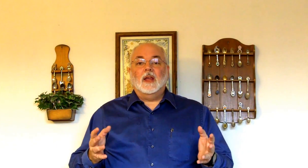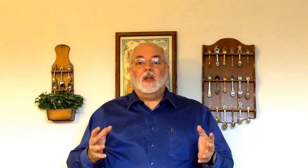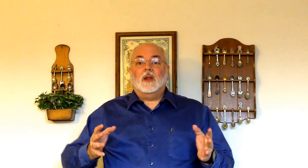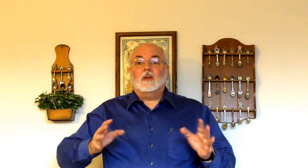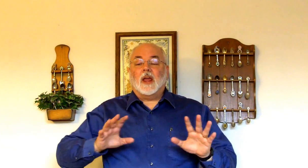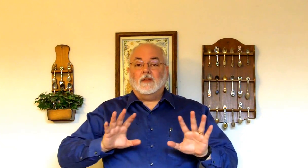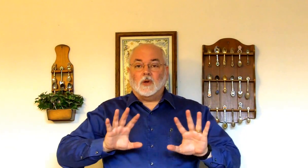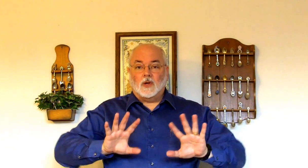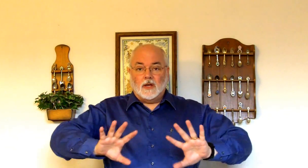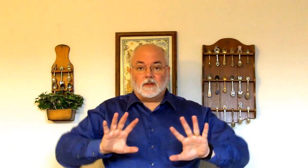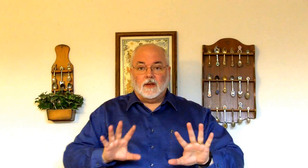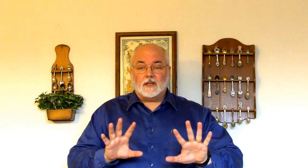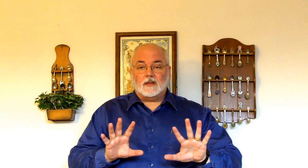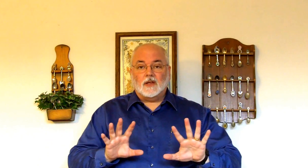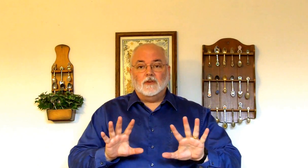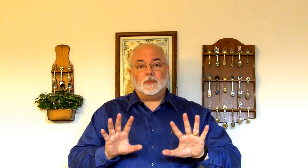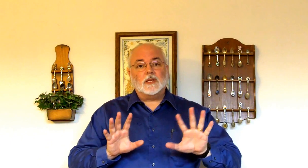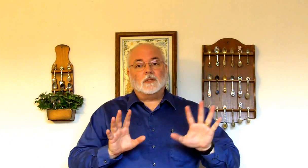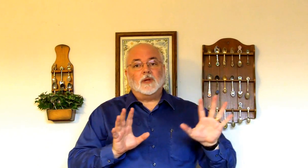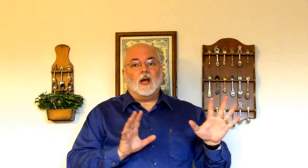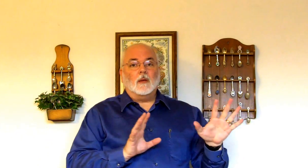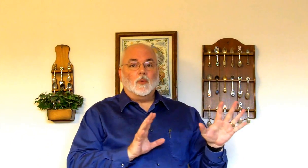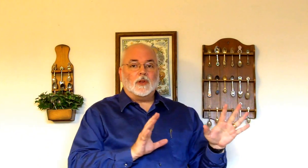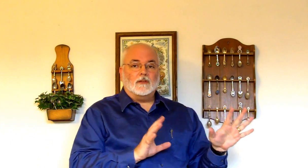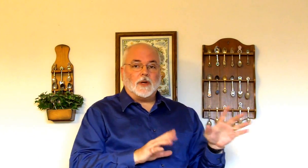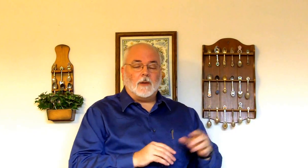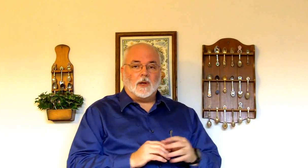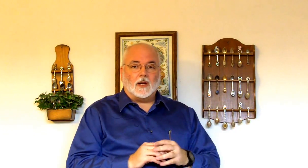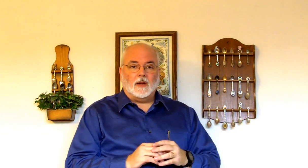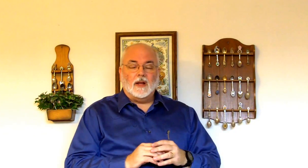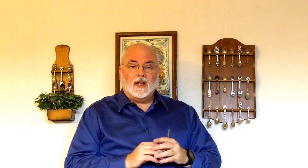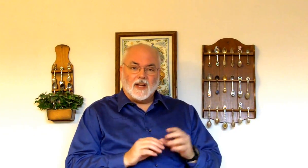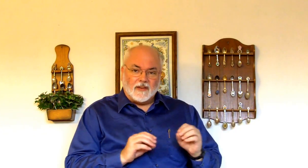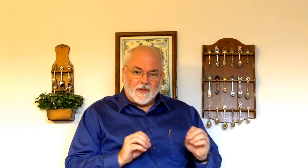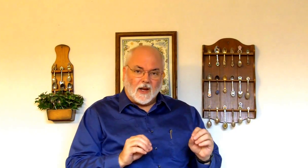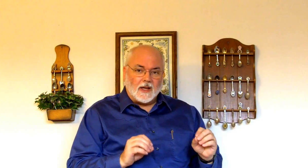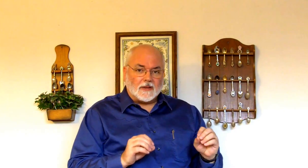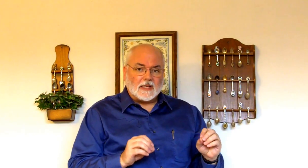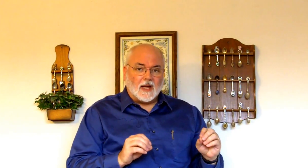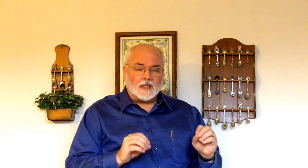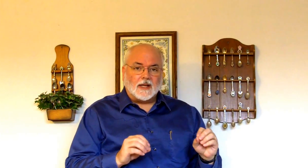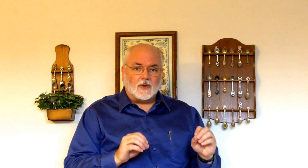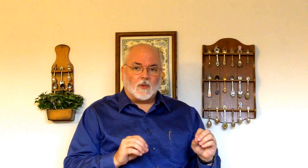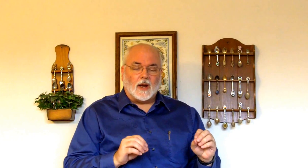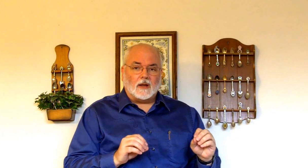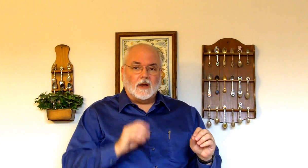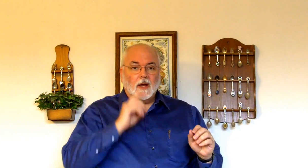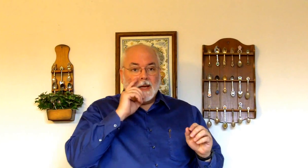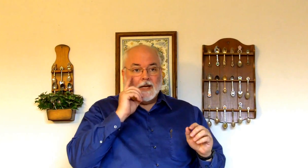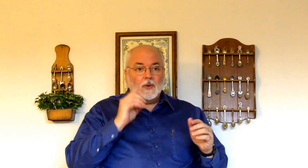okay if you're looking at this you've spent some time with the vocabulary and you feel like you got the signs down right and you